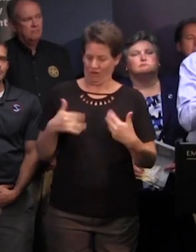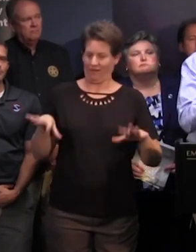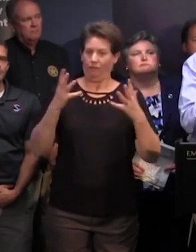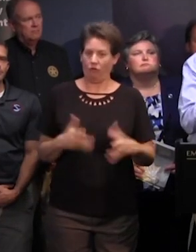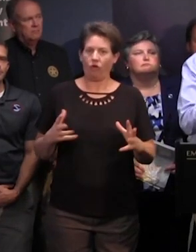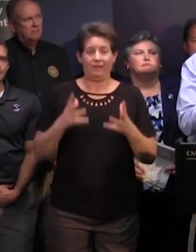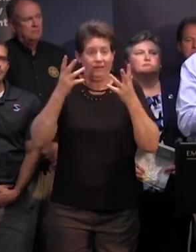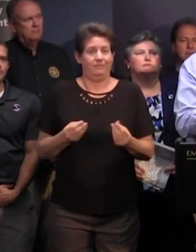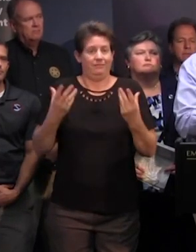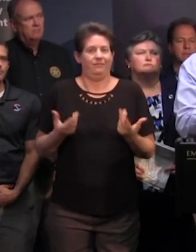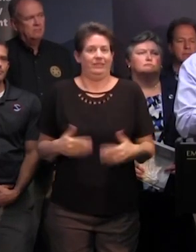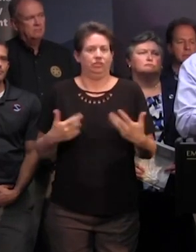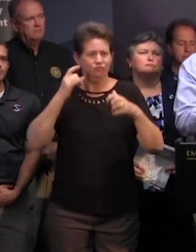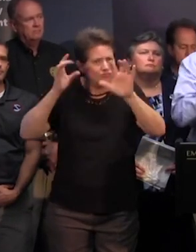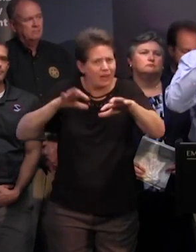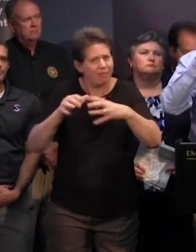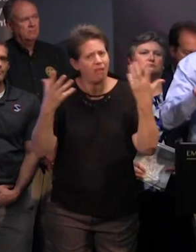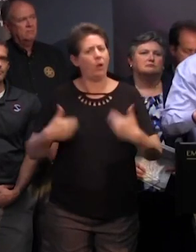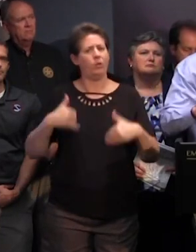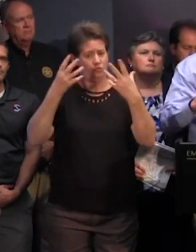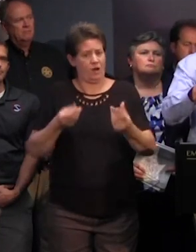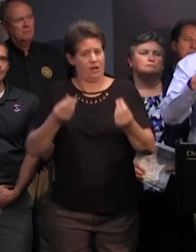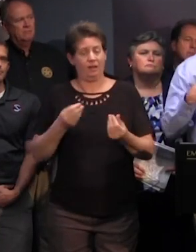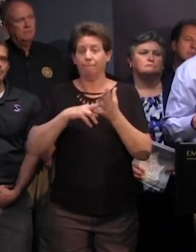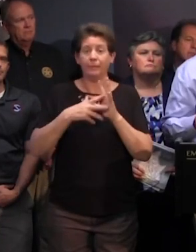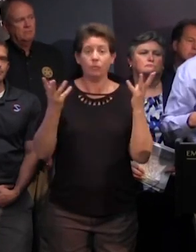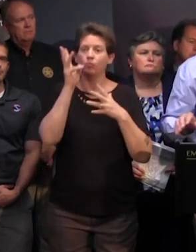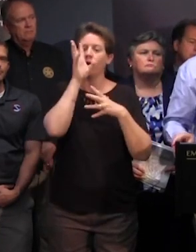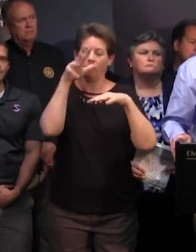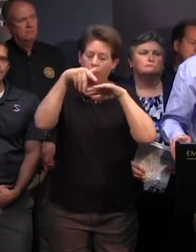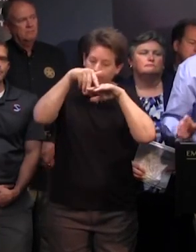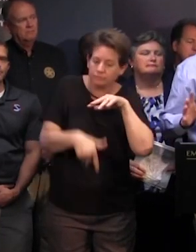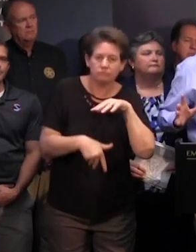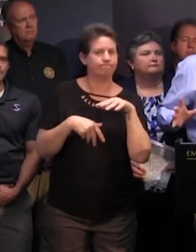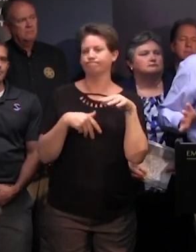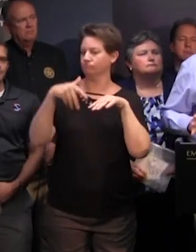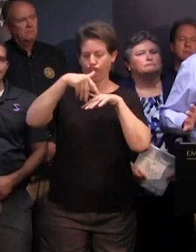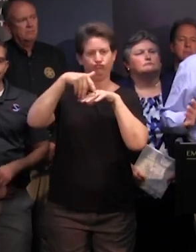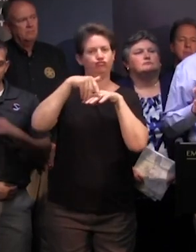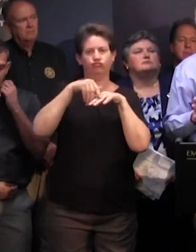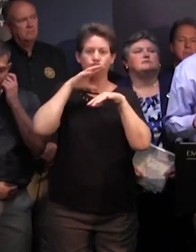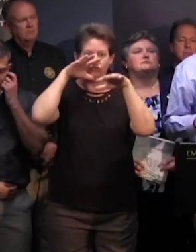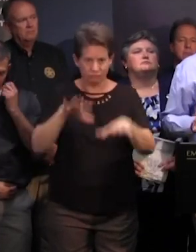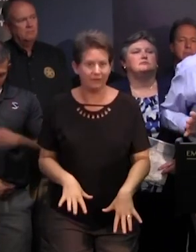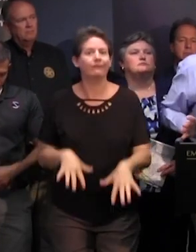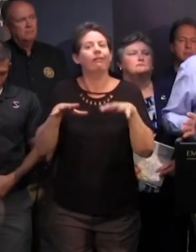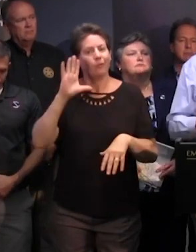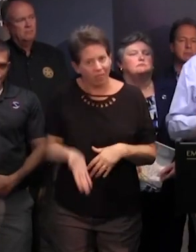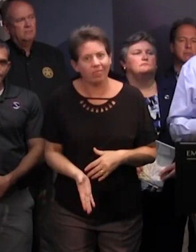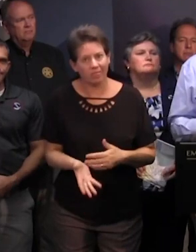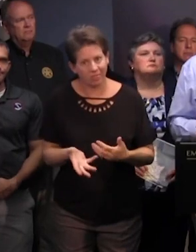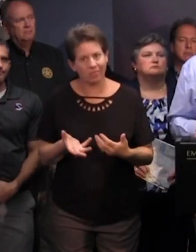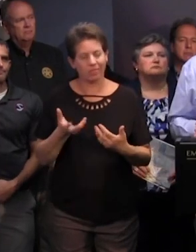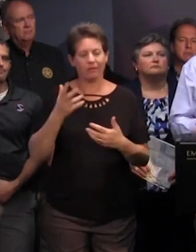soil is almost saturated if it's not saturated it means the water won't sink in but will flow off and because the hurricane appears to be